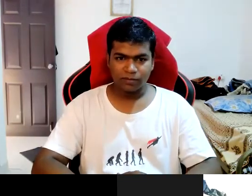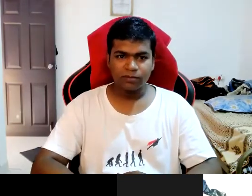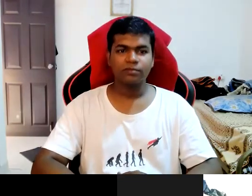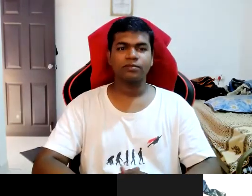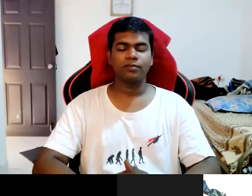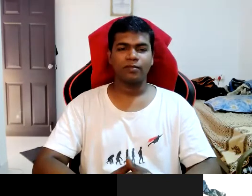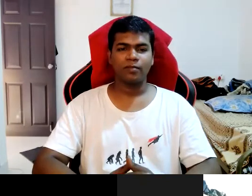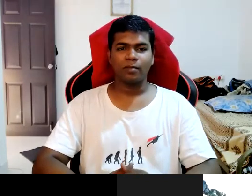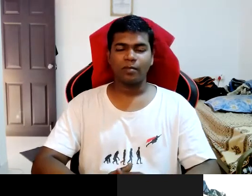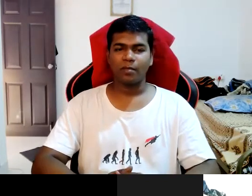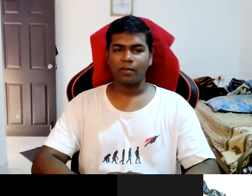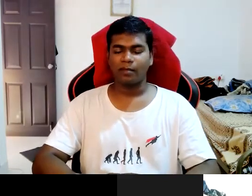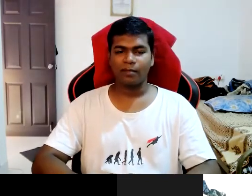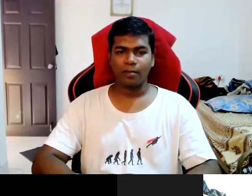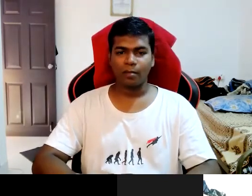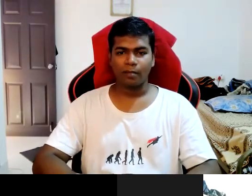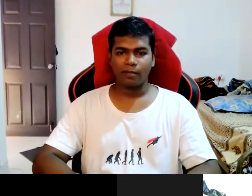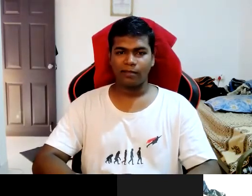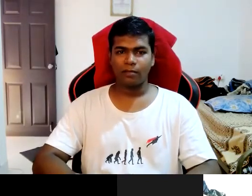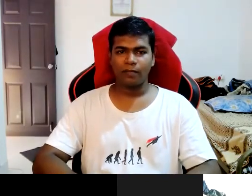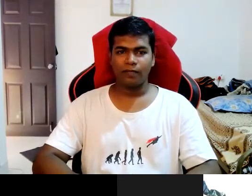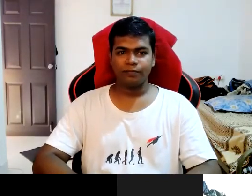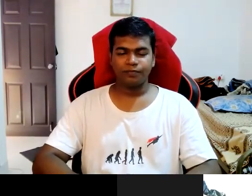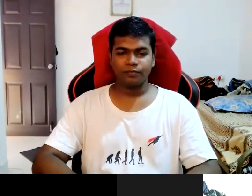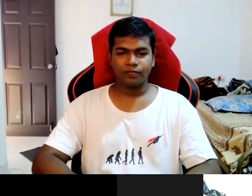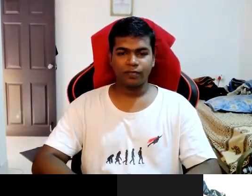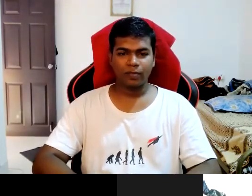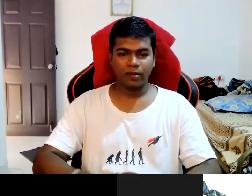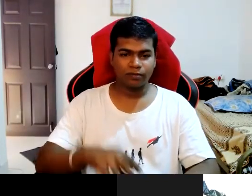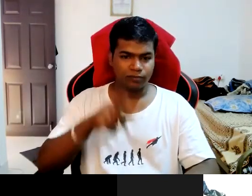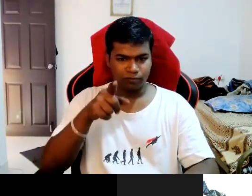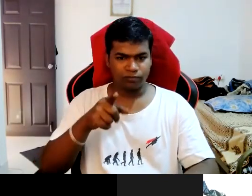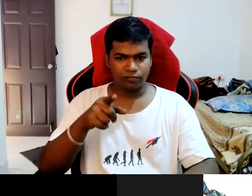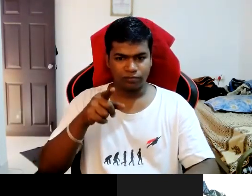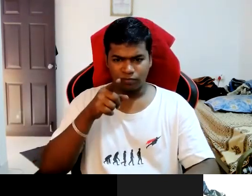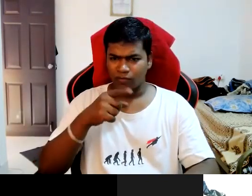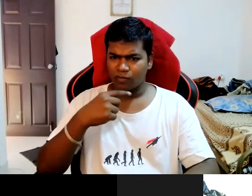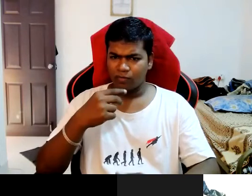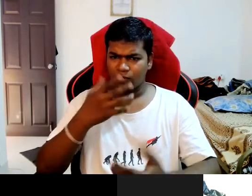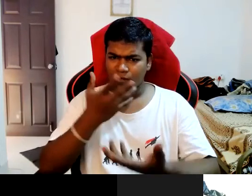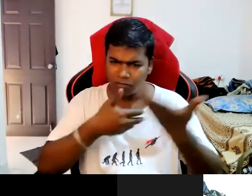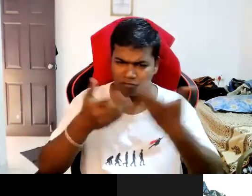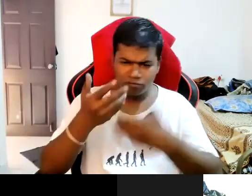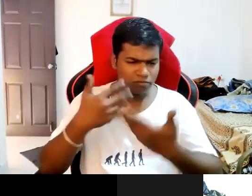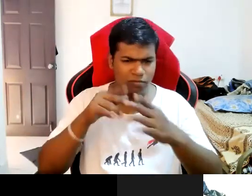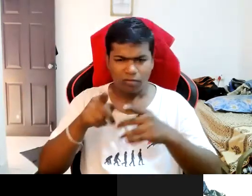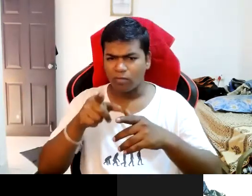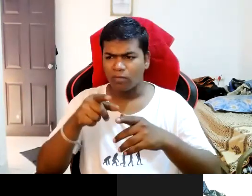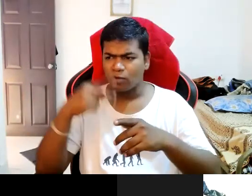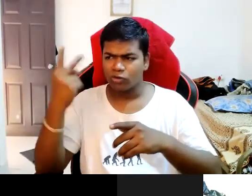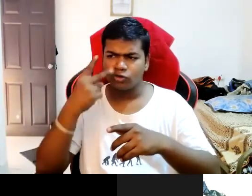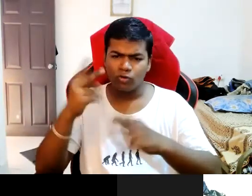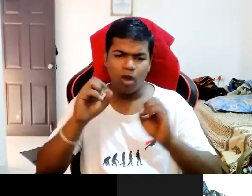so you briefly discussed about your uh job hunting uh journey right after graduating in college how did you